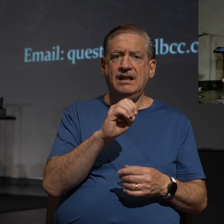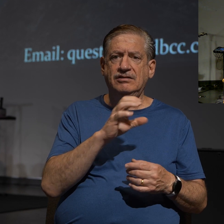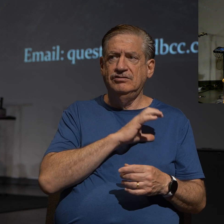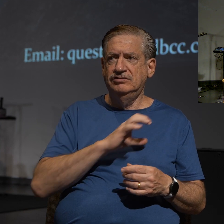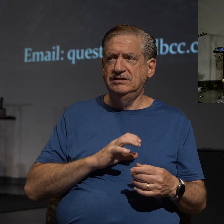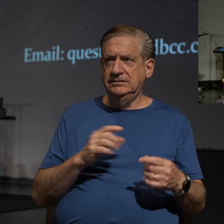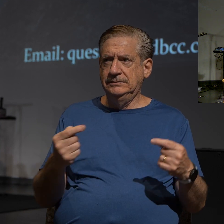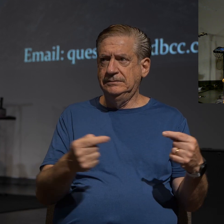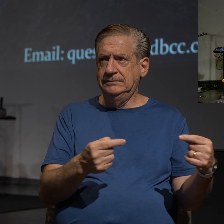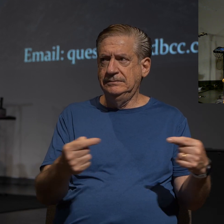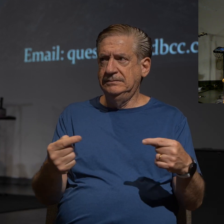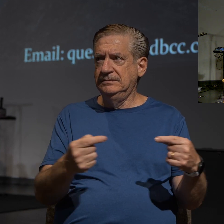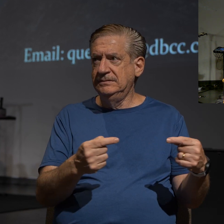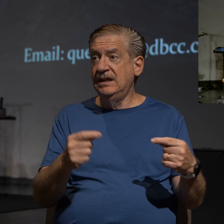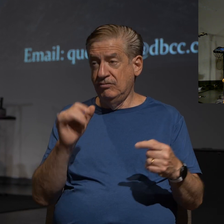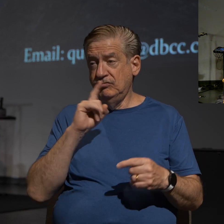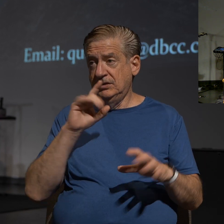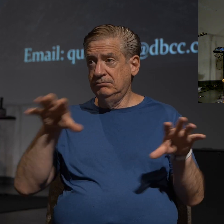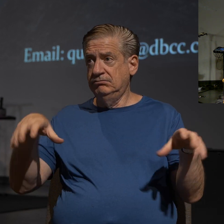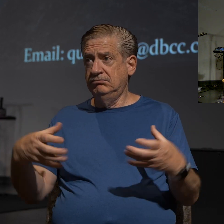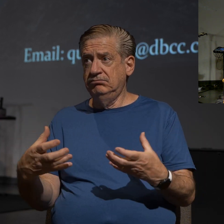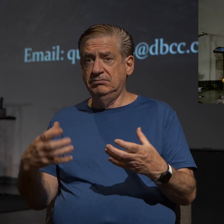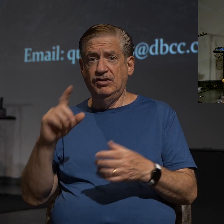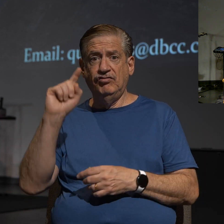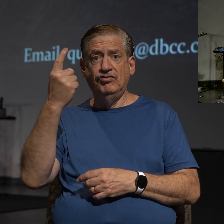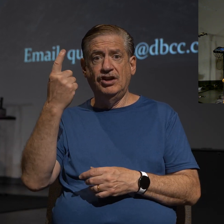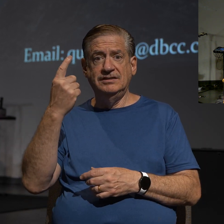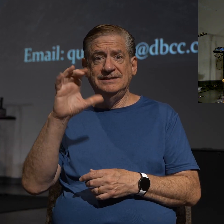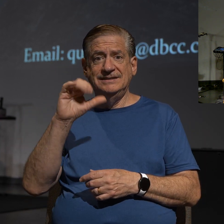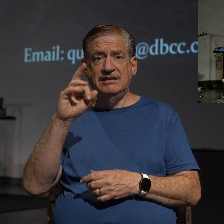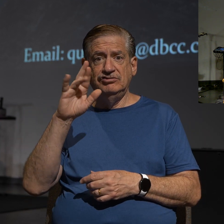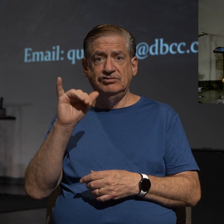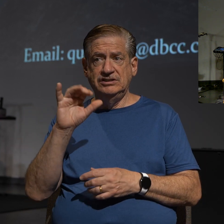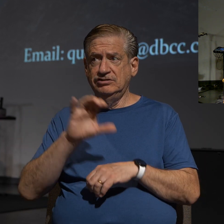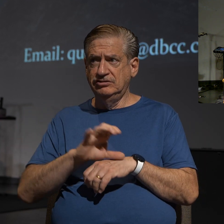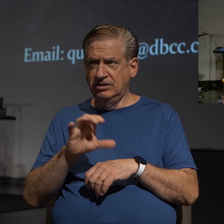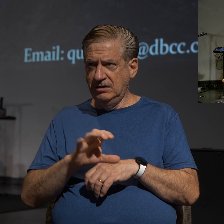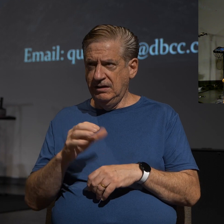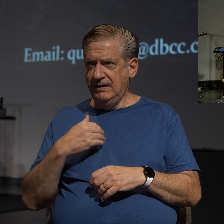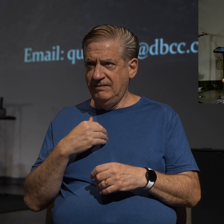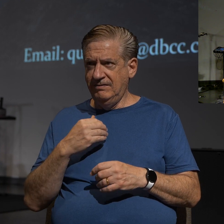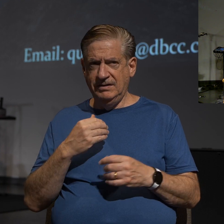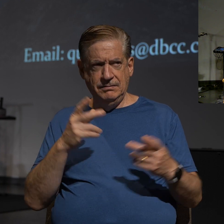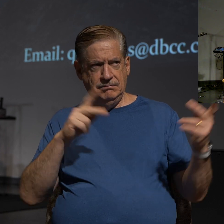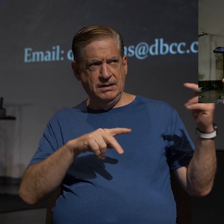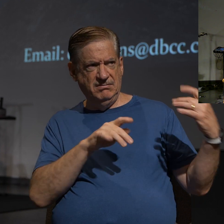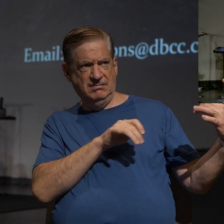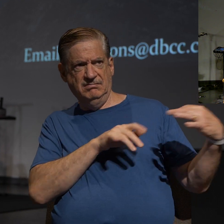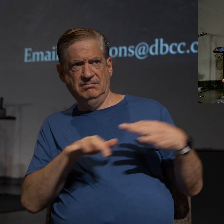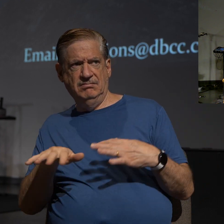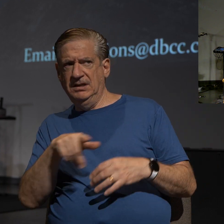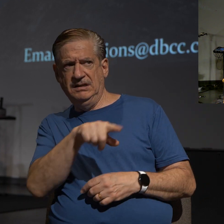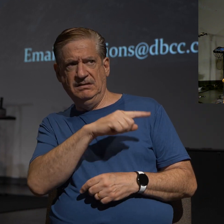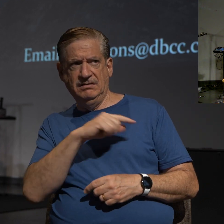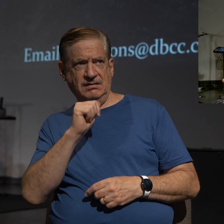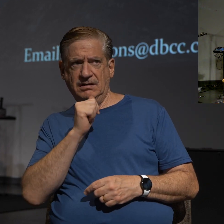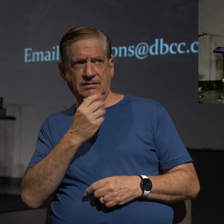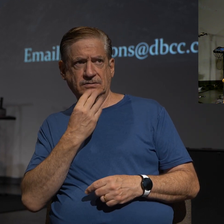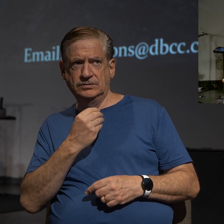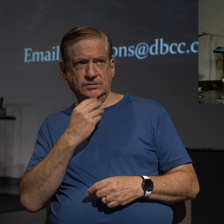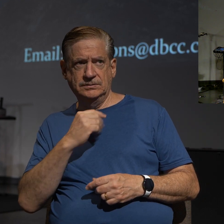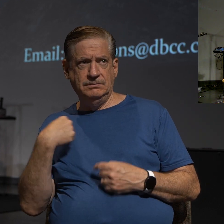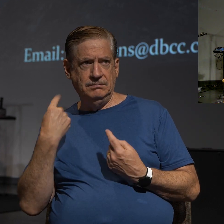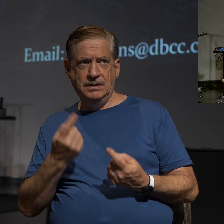embodies the first century of the church, that there is an influx of people who are not Jewish by birth